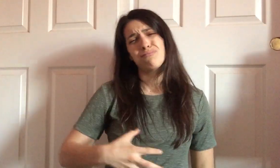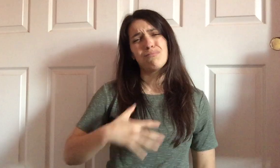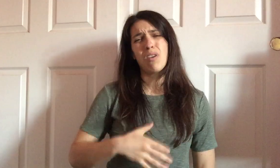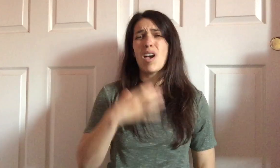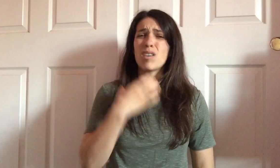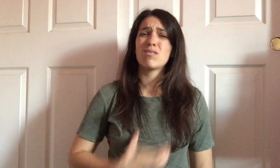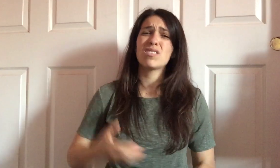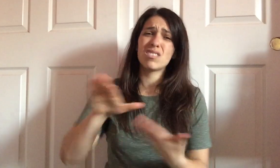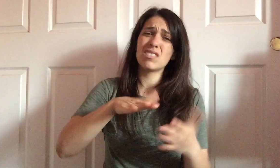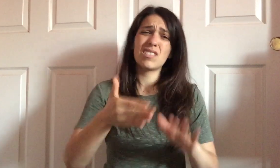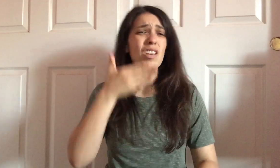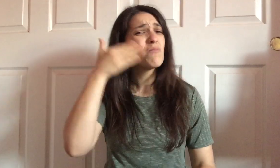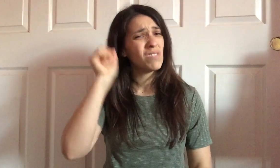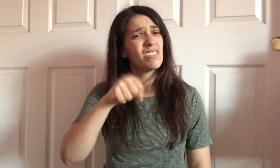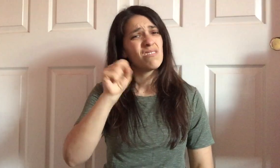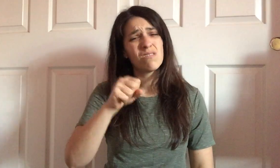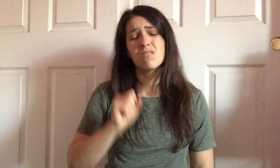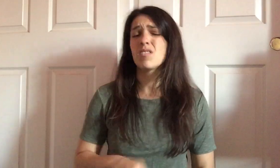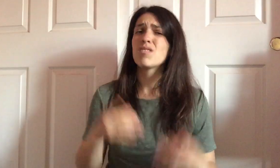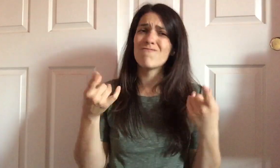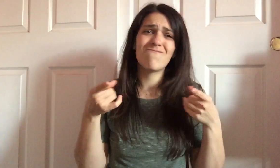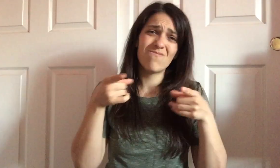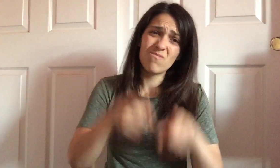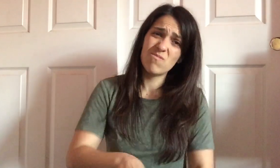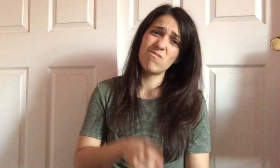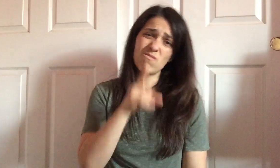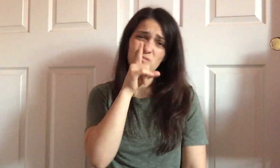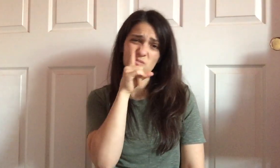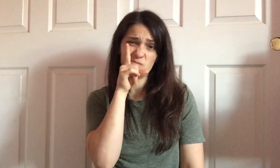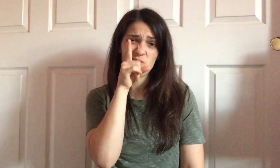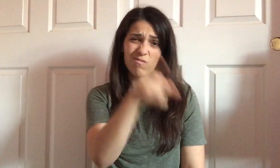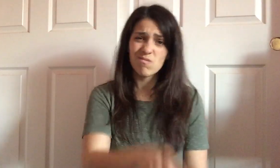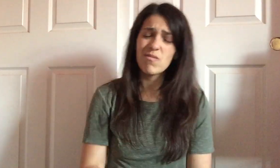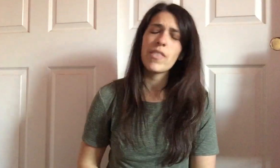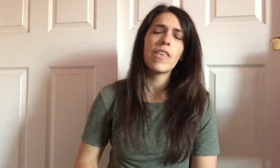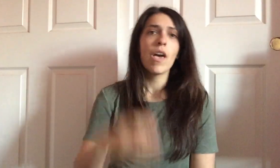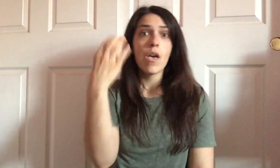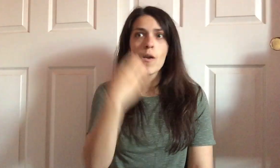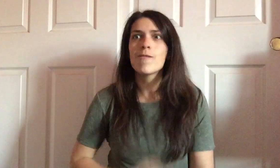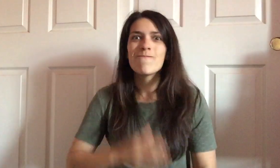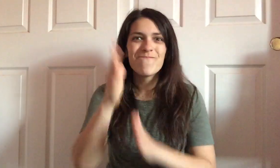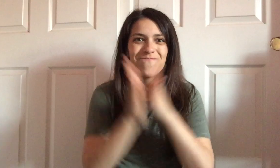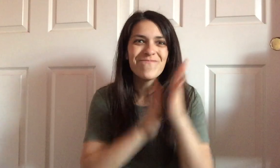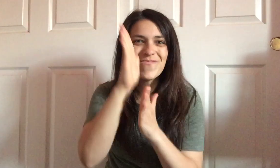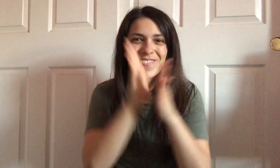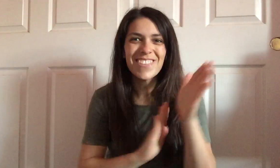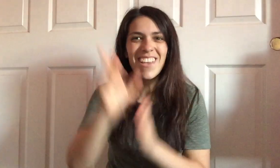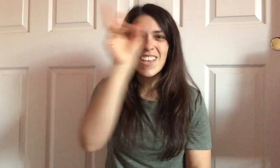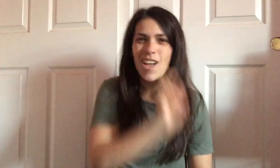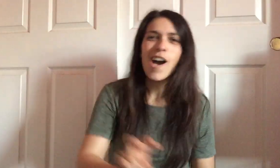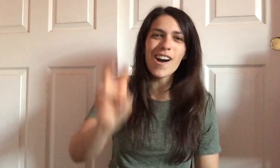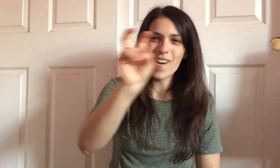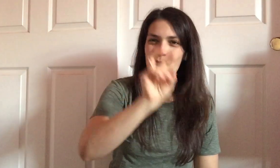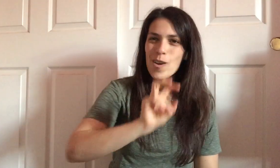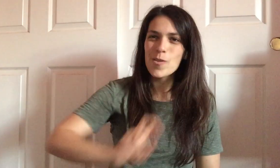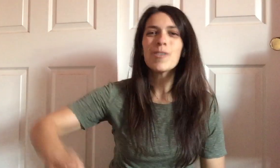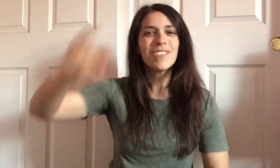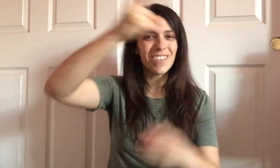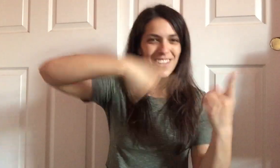Puck the hair and turn it down the rocky road,